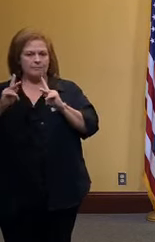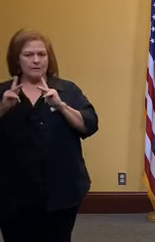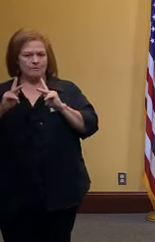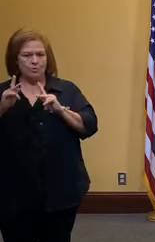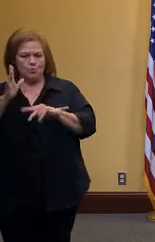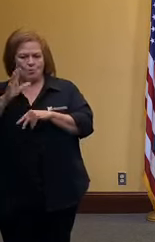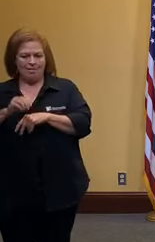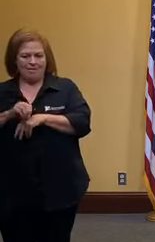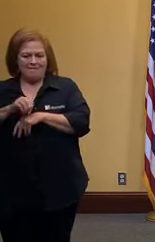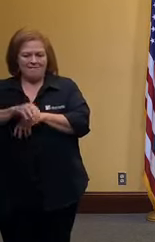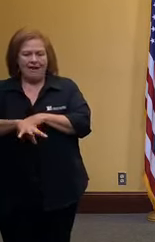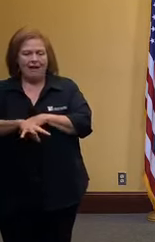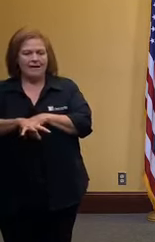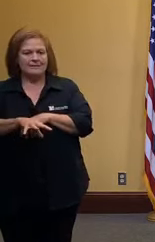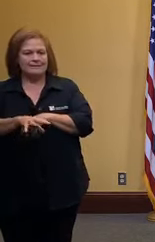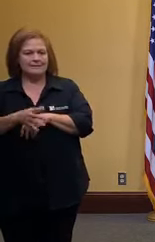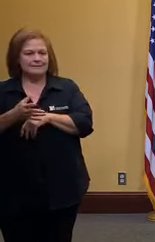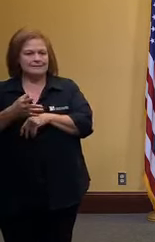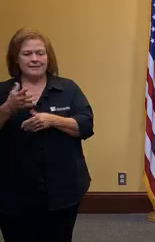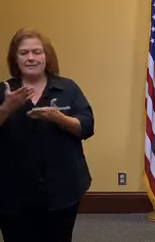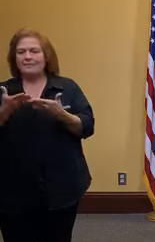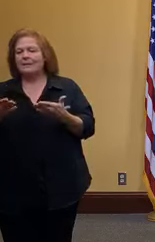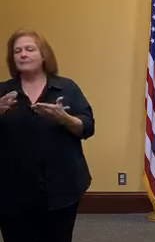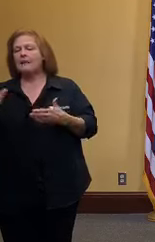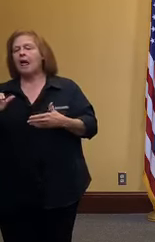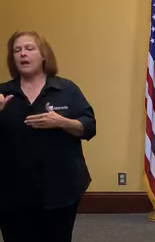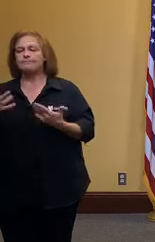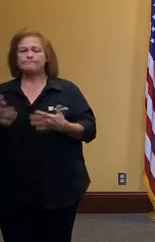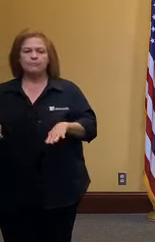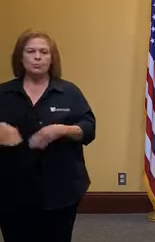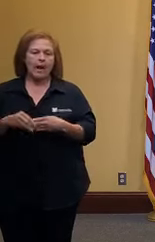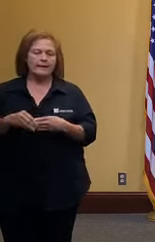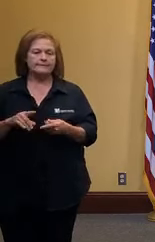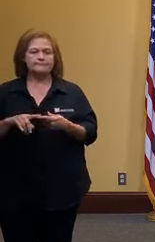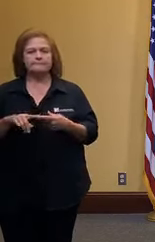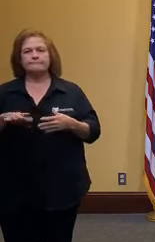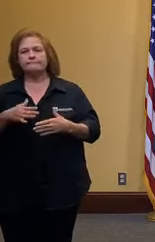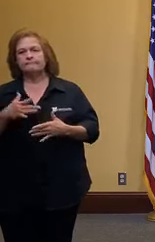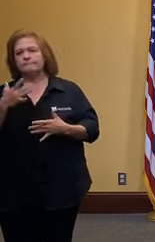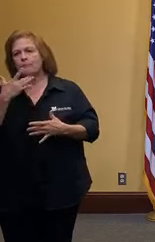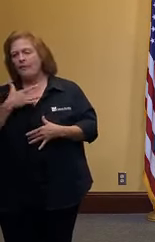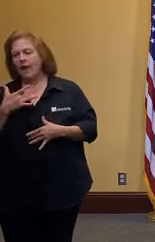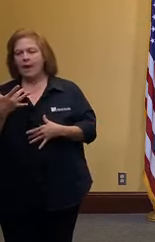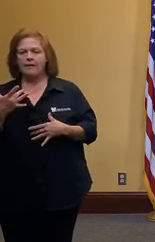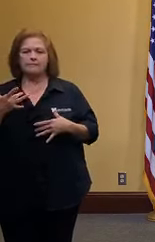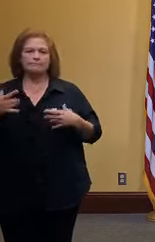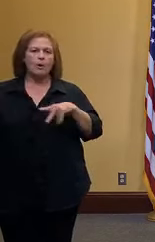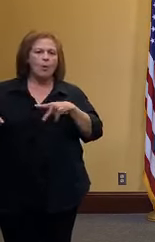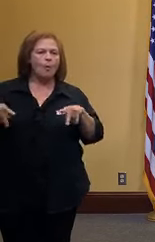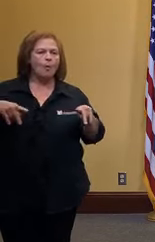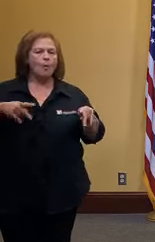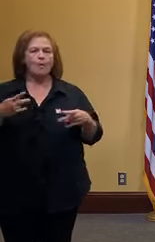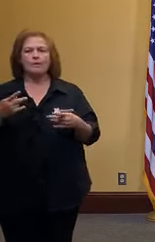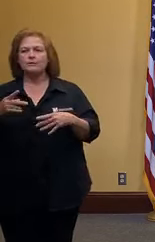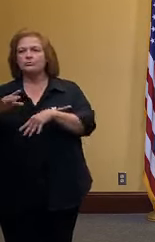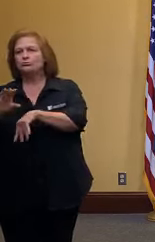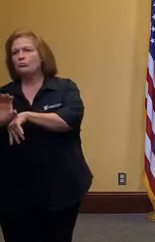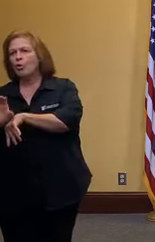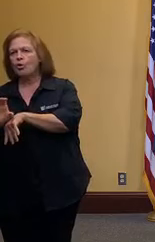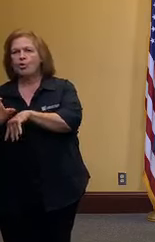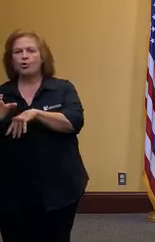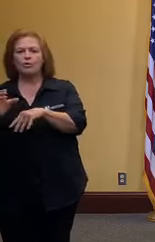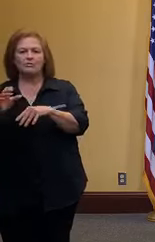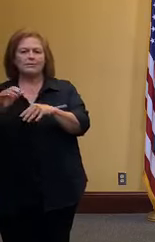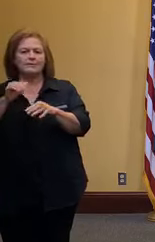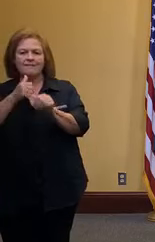infected by things that are innocuous a wedding a birthday a convention a large church without any